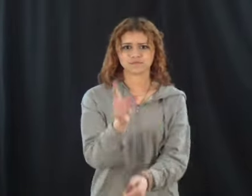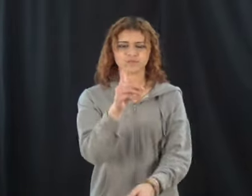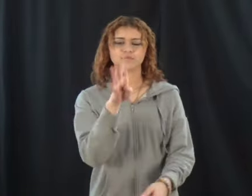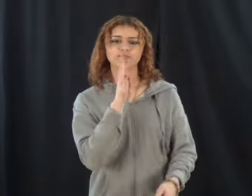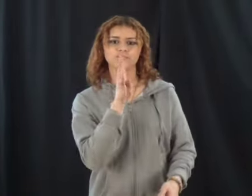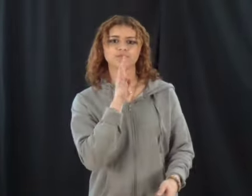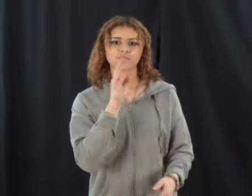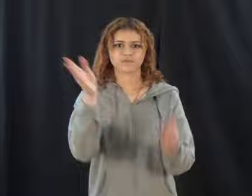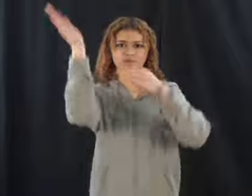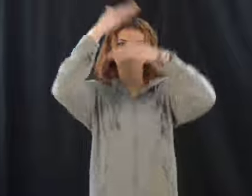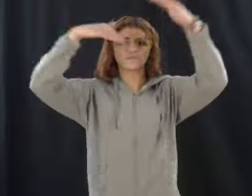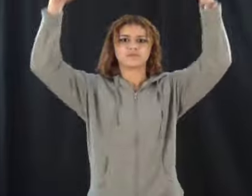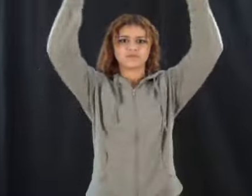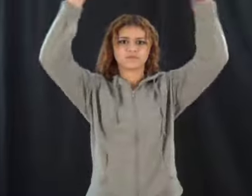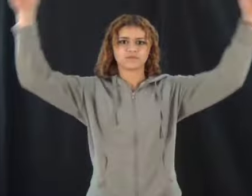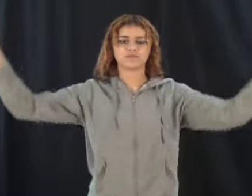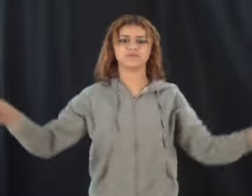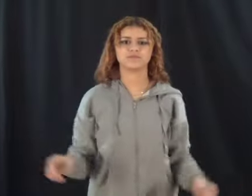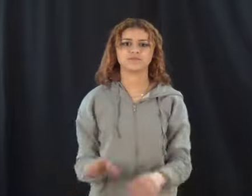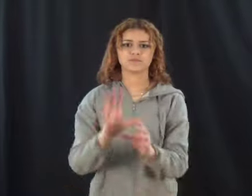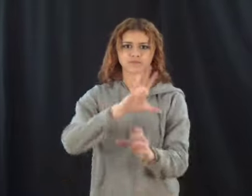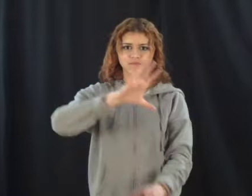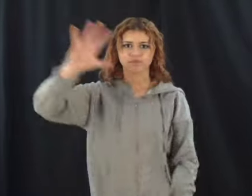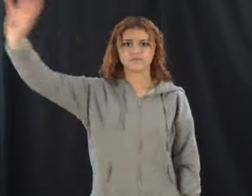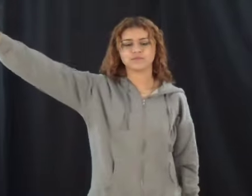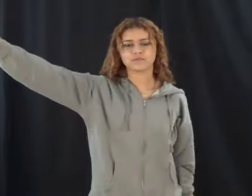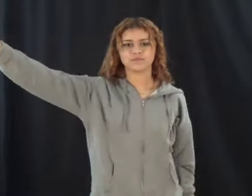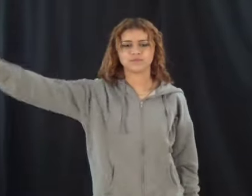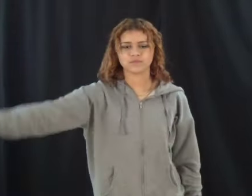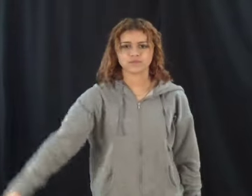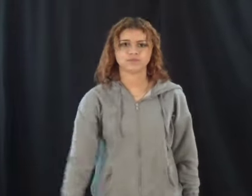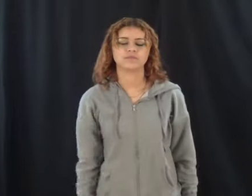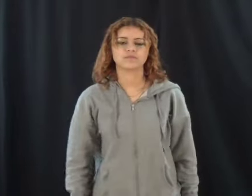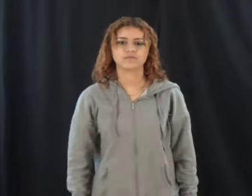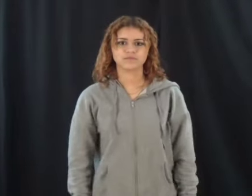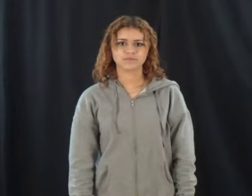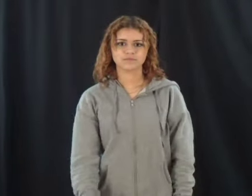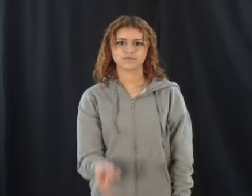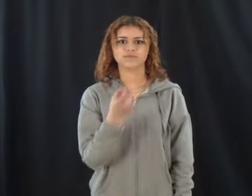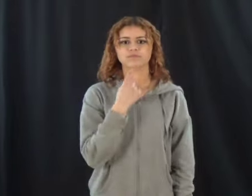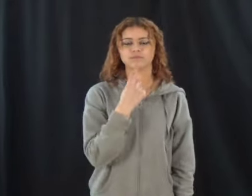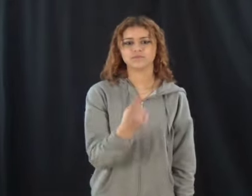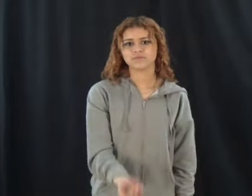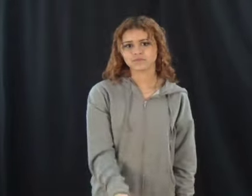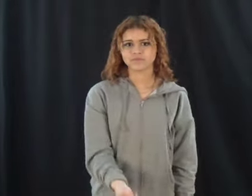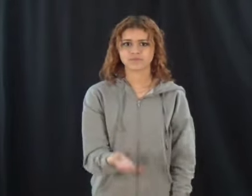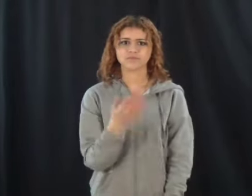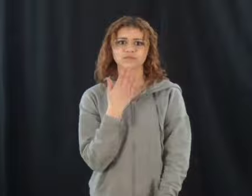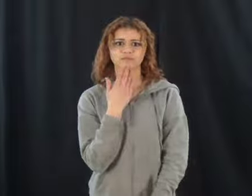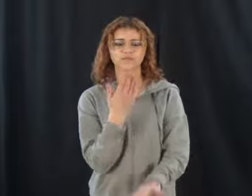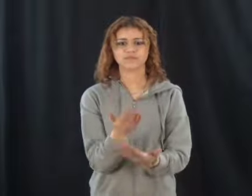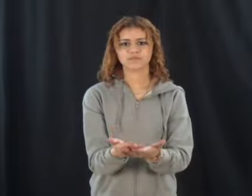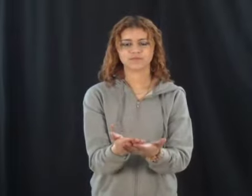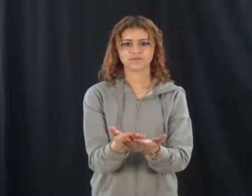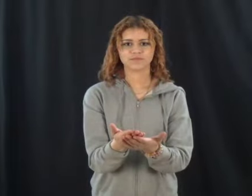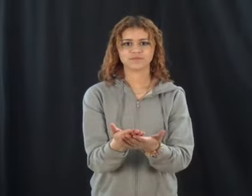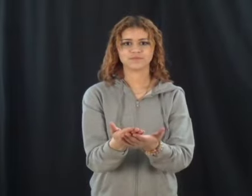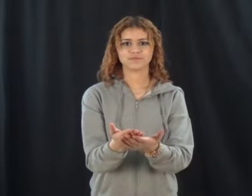Everybody's talking about heaven like they just can't wait to go Saying how it's gonna be so